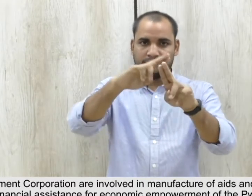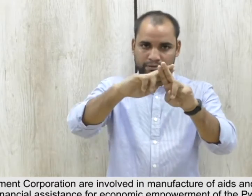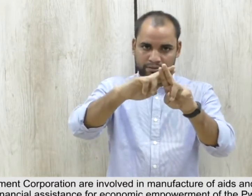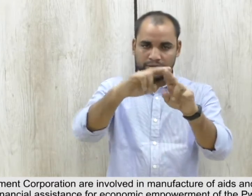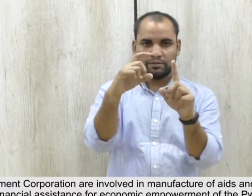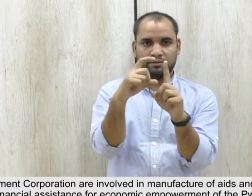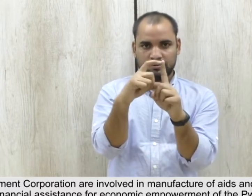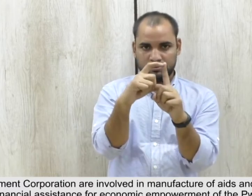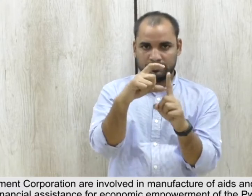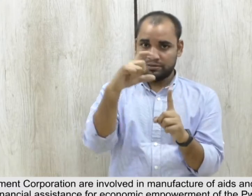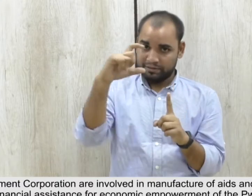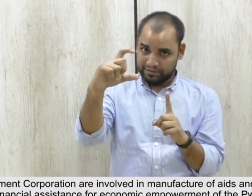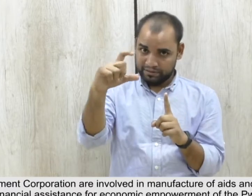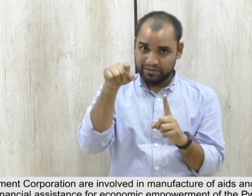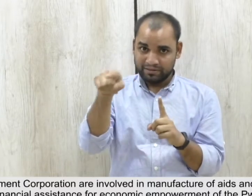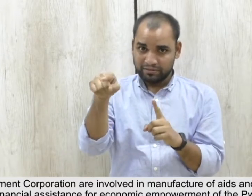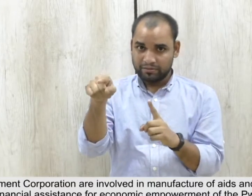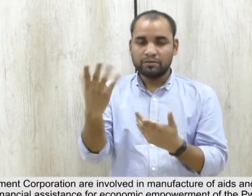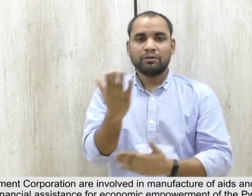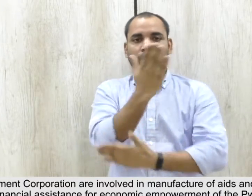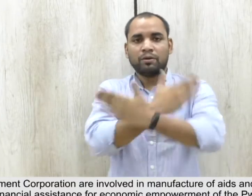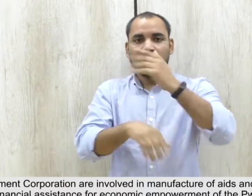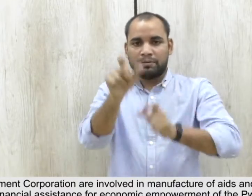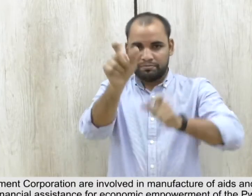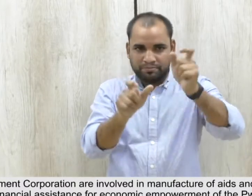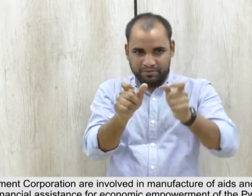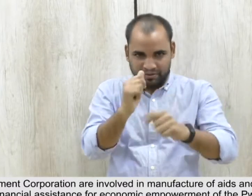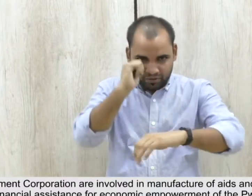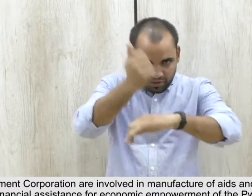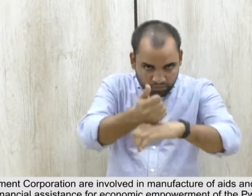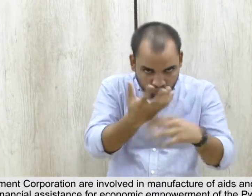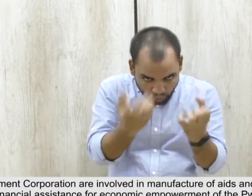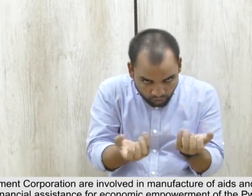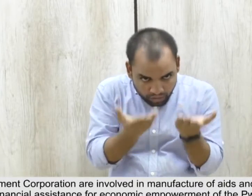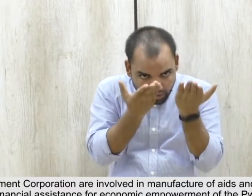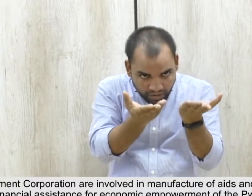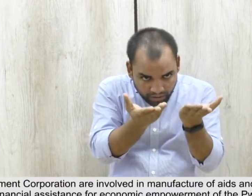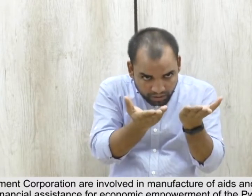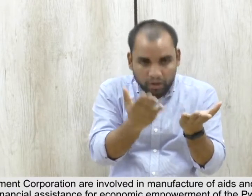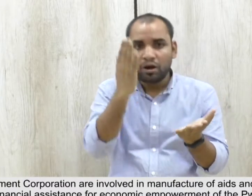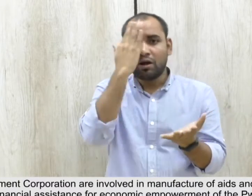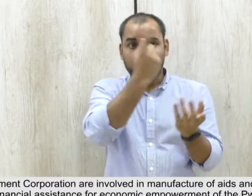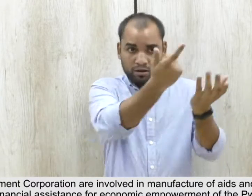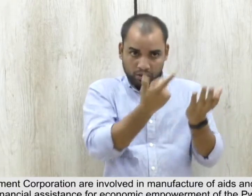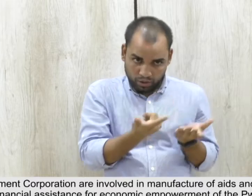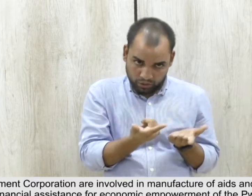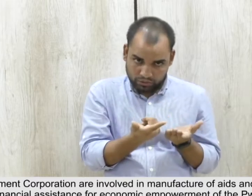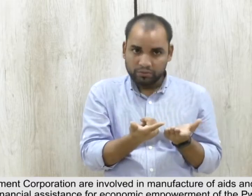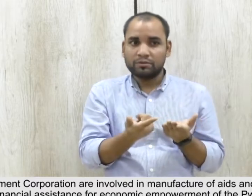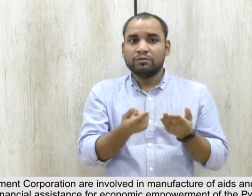of aids and assistive devices and providing financial assistance for economic empowerment of